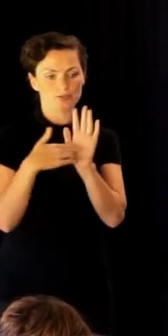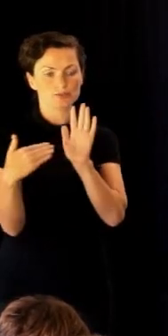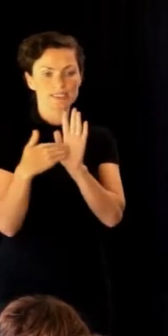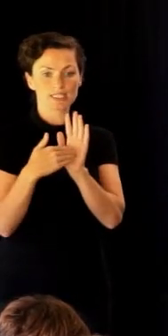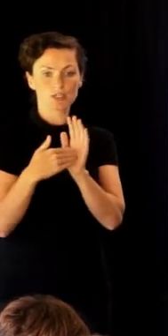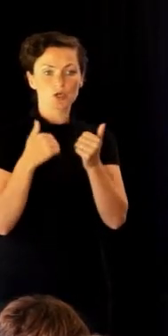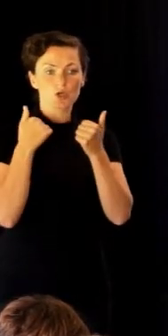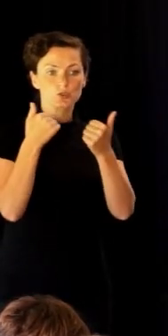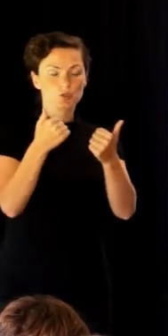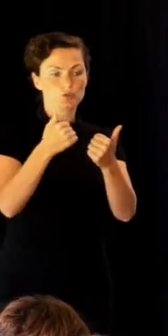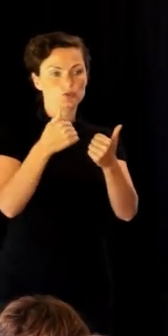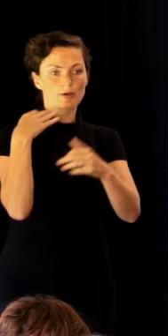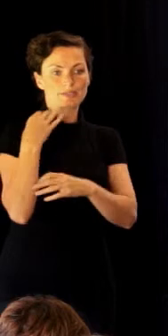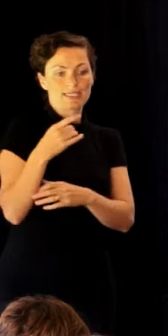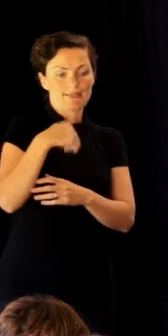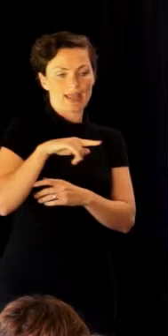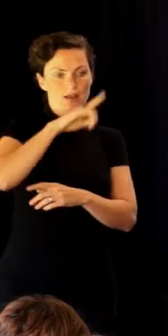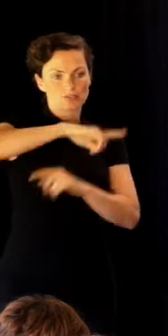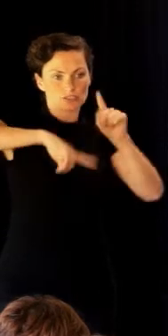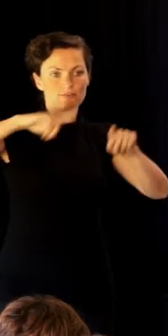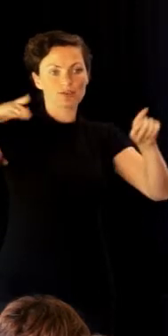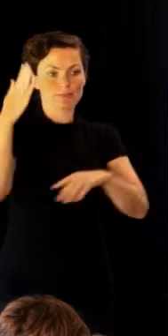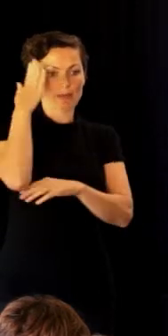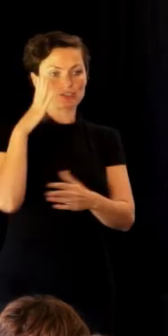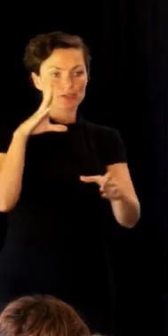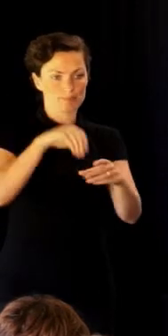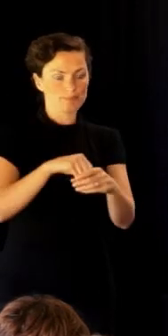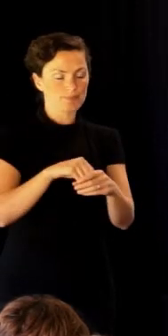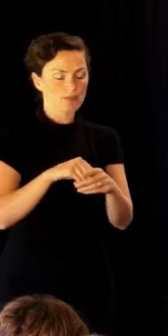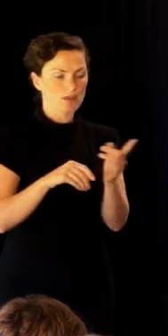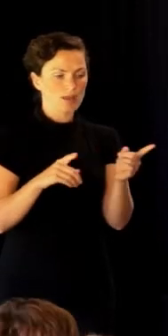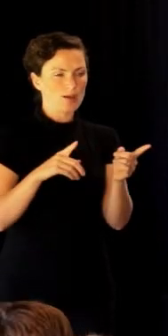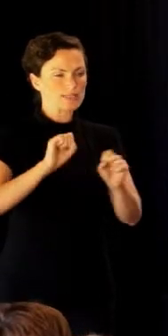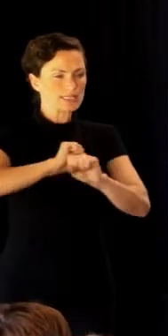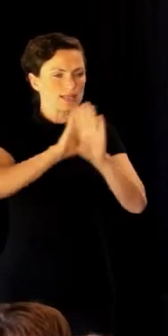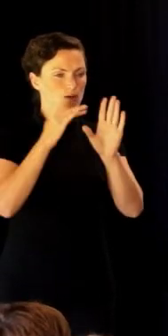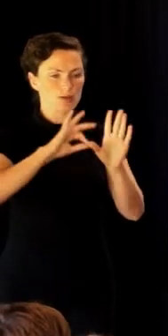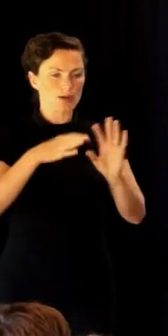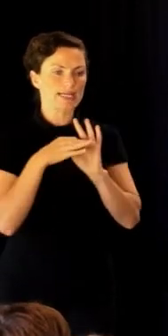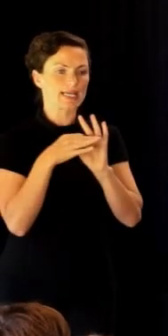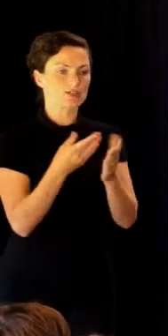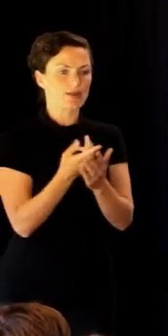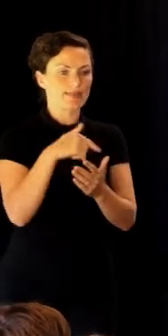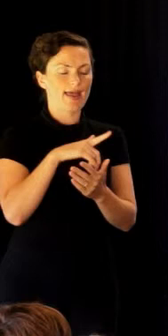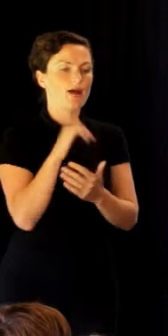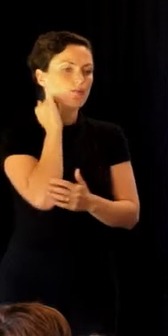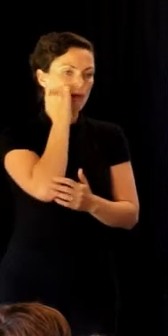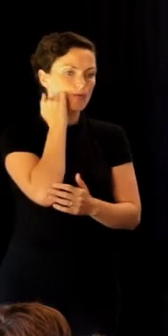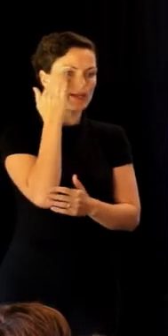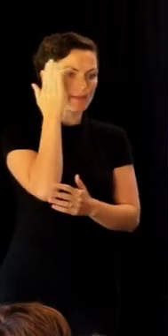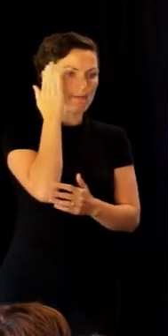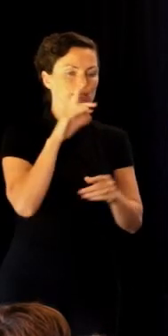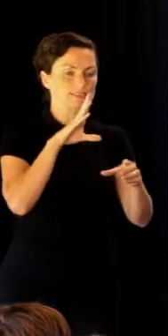representation of our membership at that time. And it became really, really obvious that we weren't engaging very well with our Māori members.